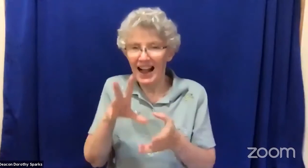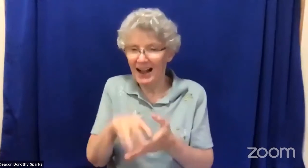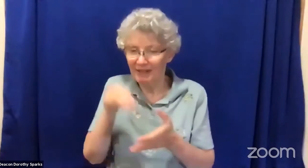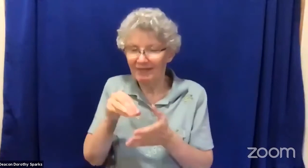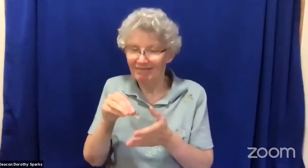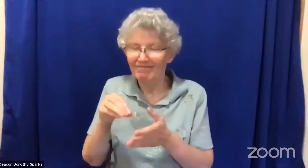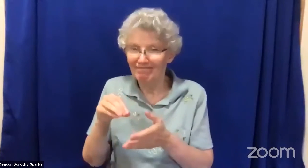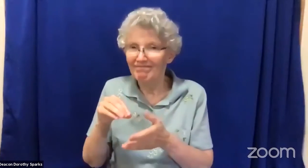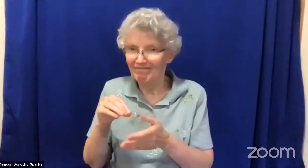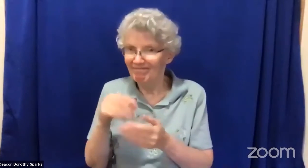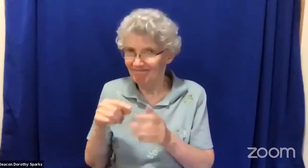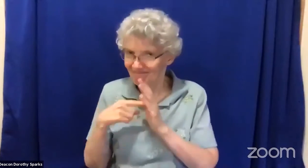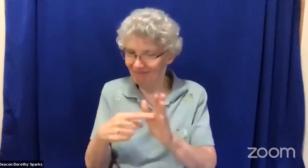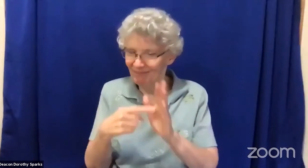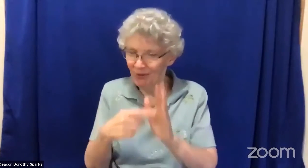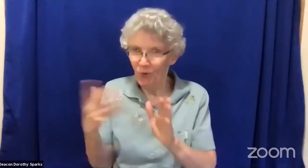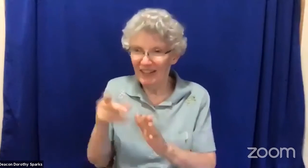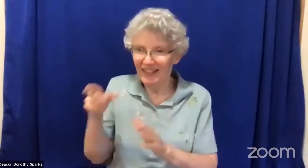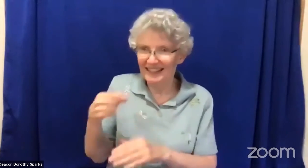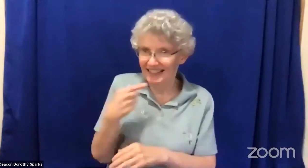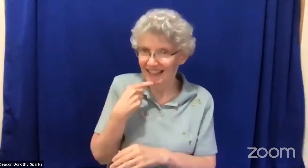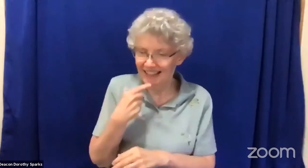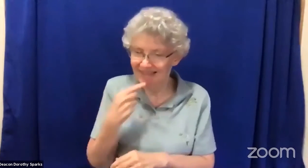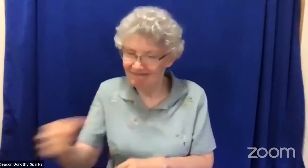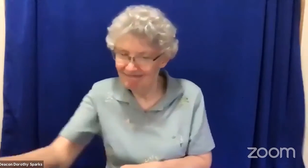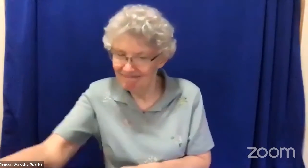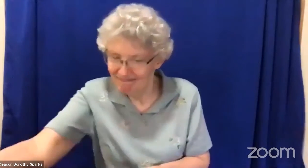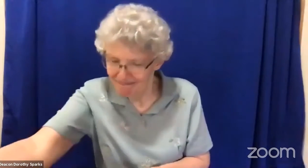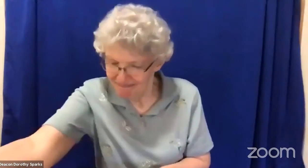woman who made this sign, and I'd like to show you what it says.